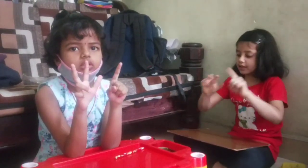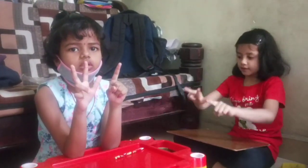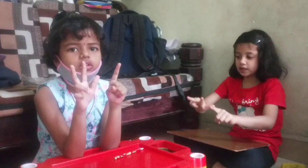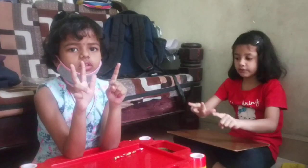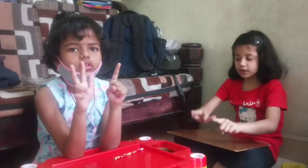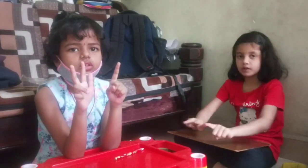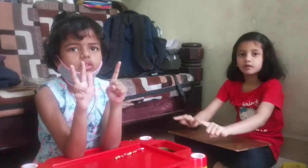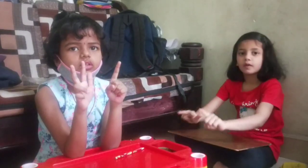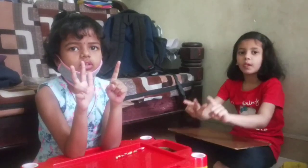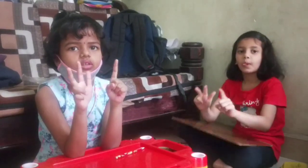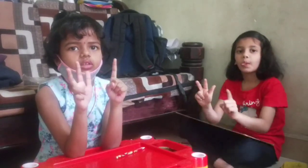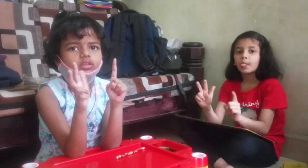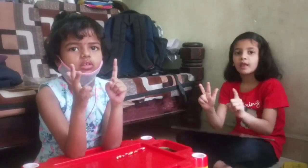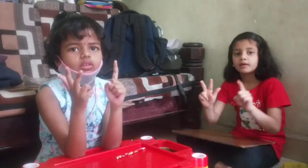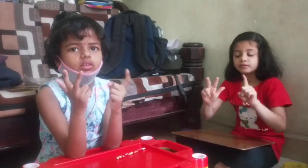Plus 21.